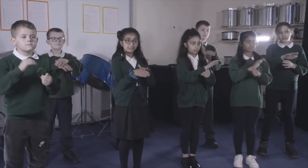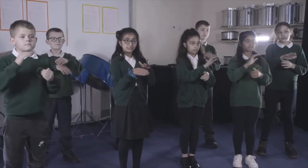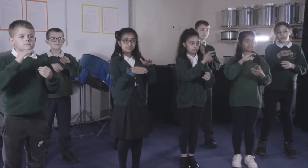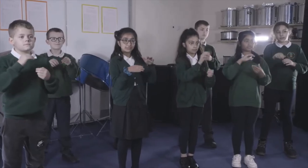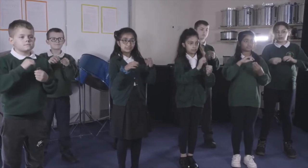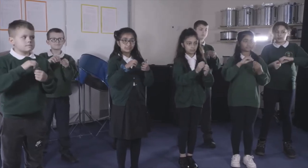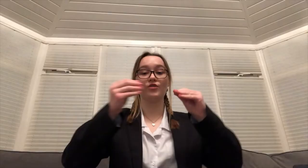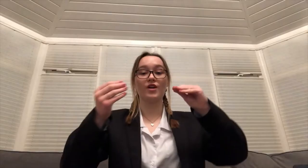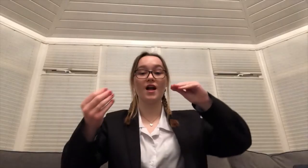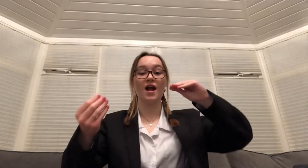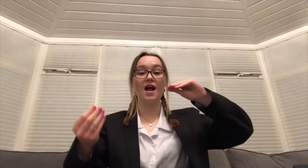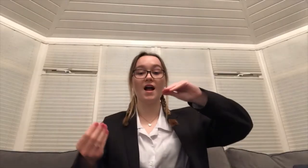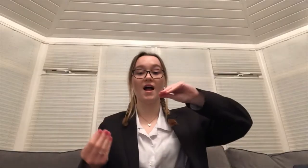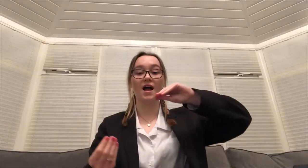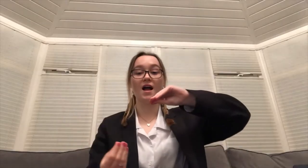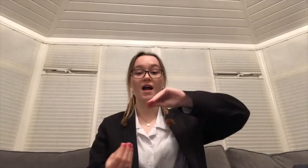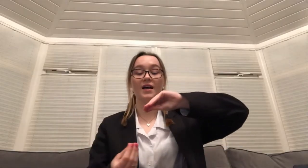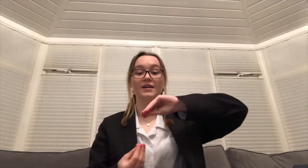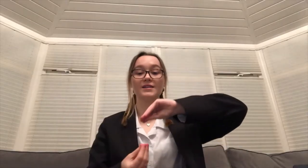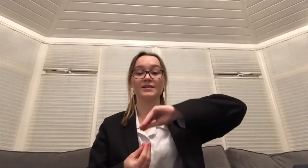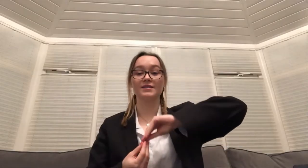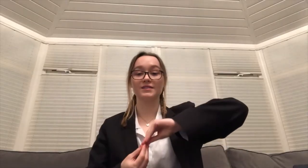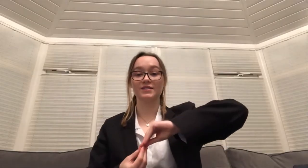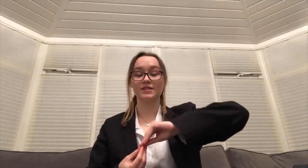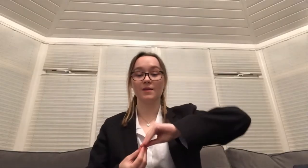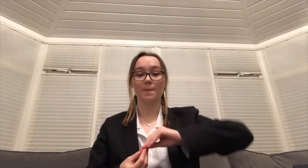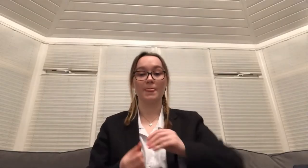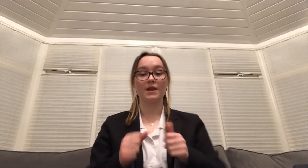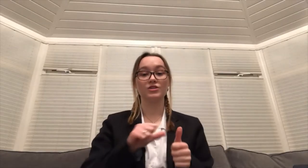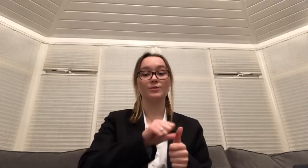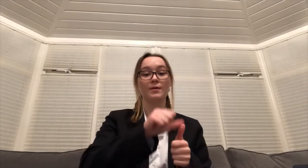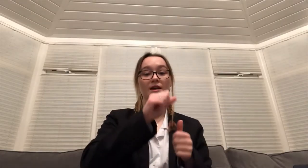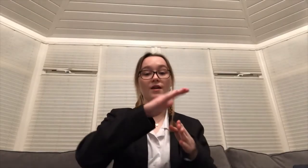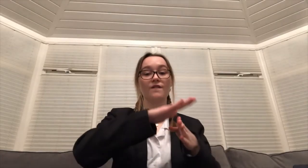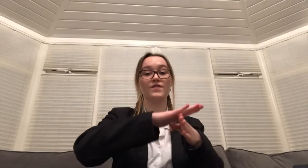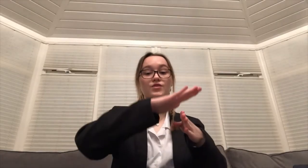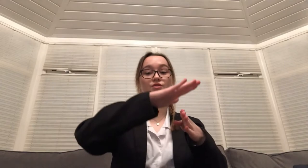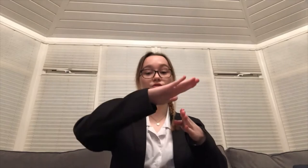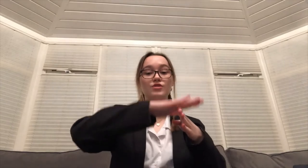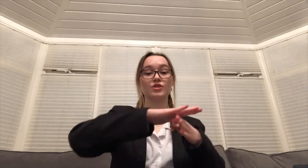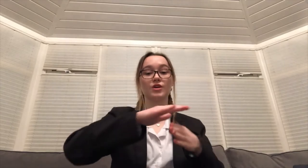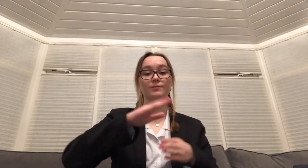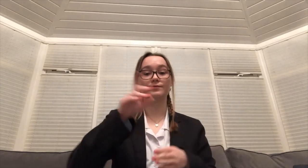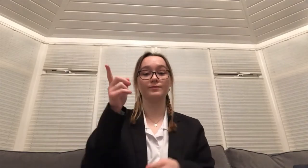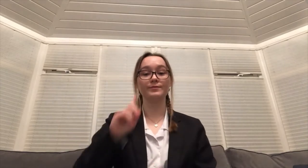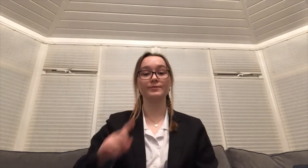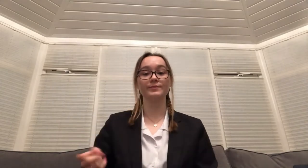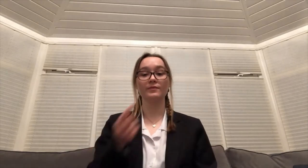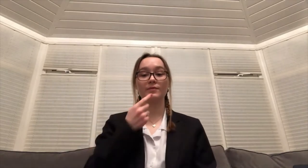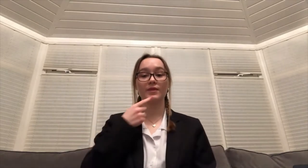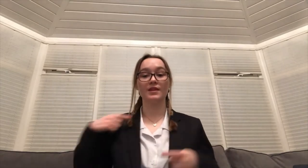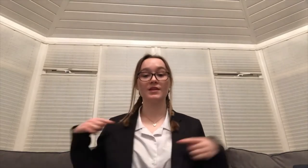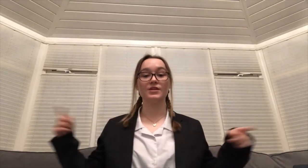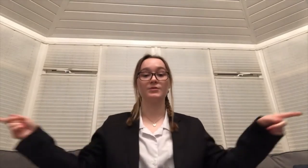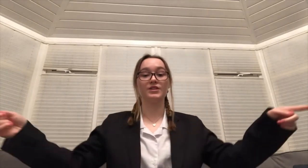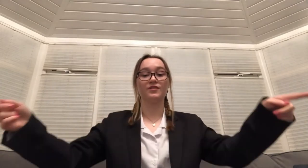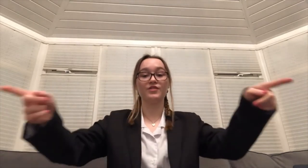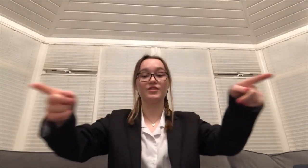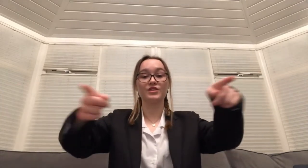bright To make our future bright We are different, some